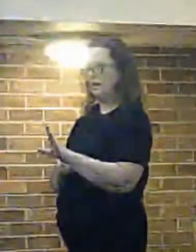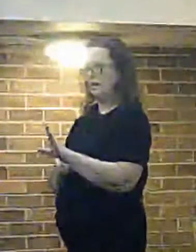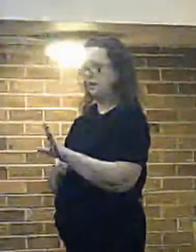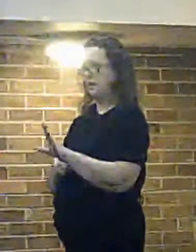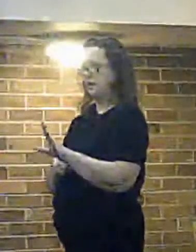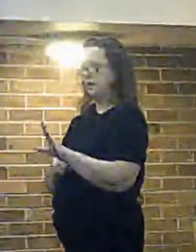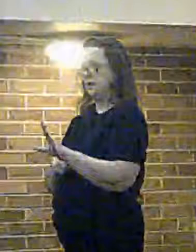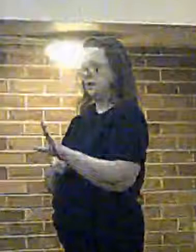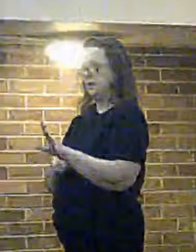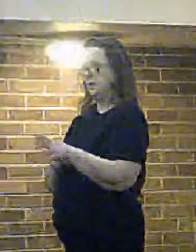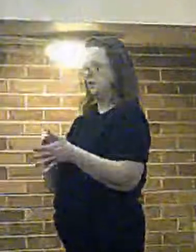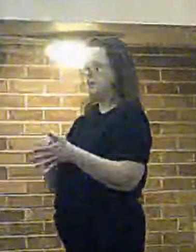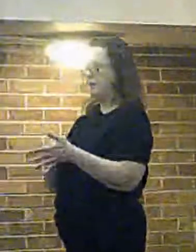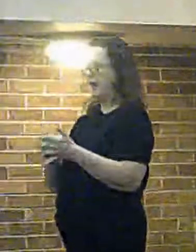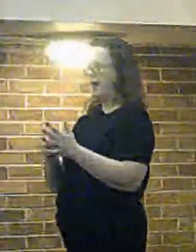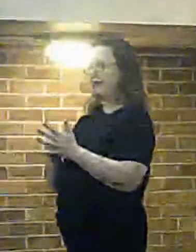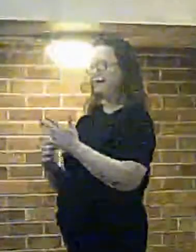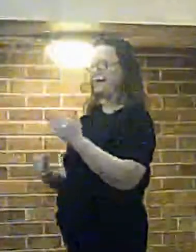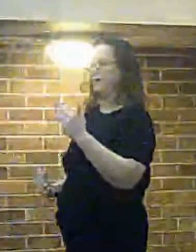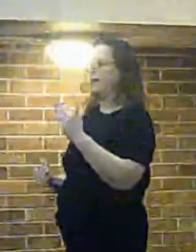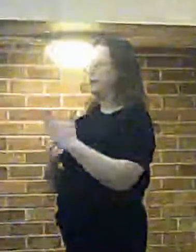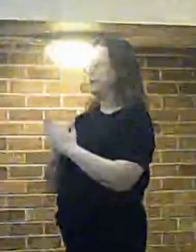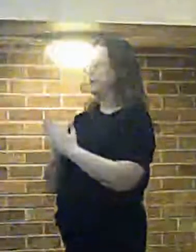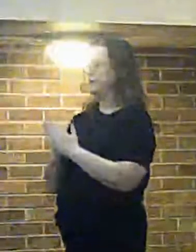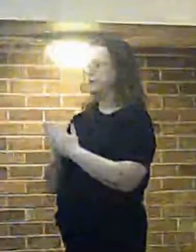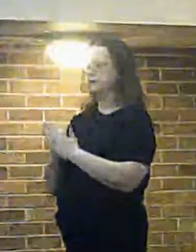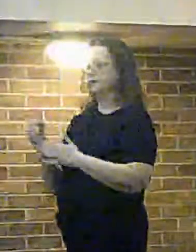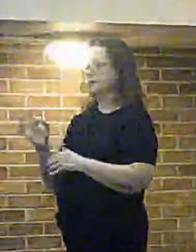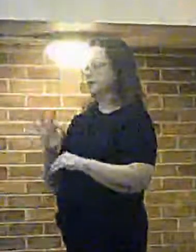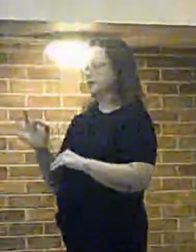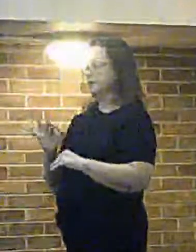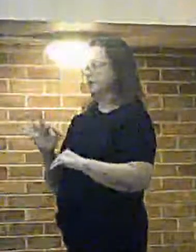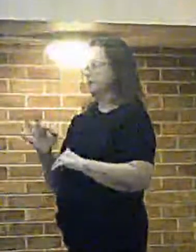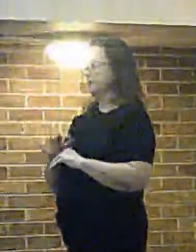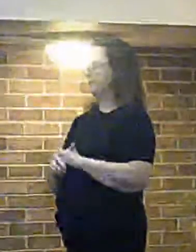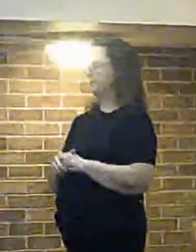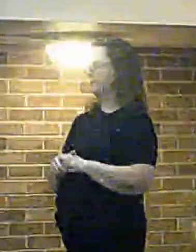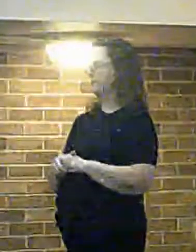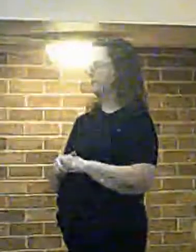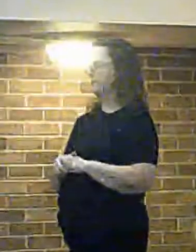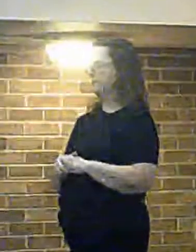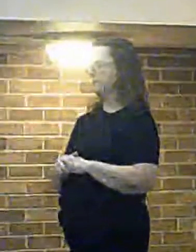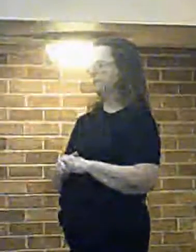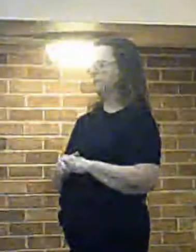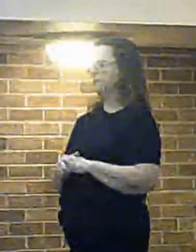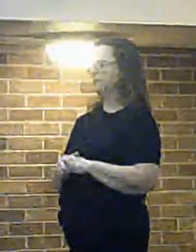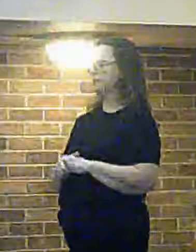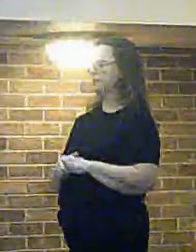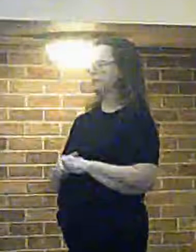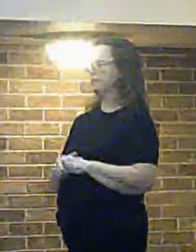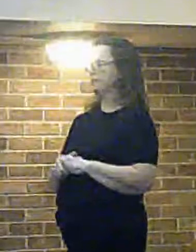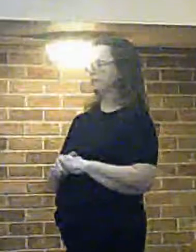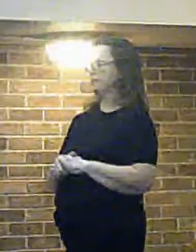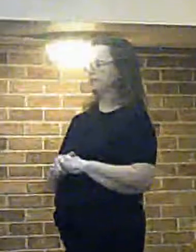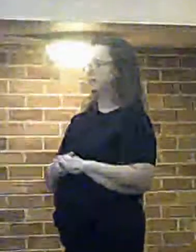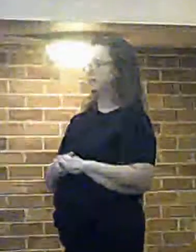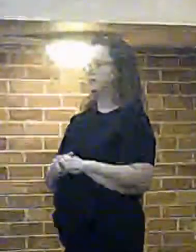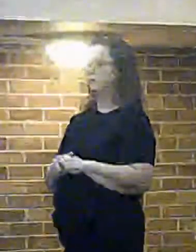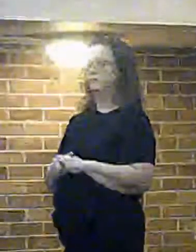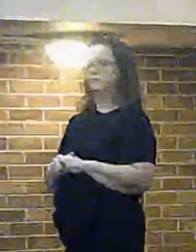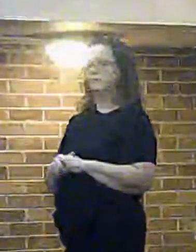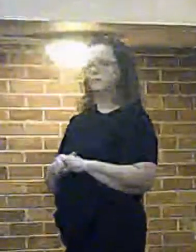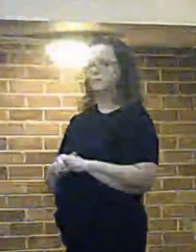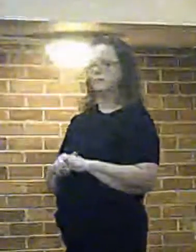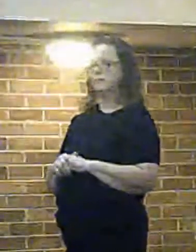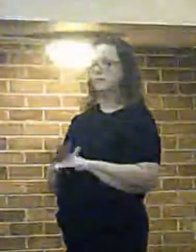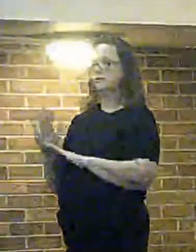planning limitations in relation to a fire station. Just to reassure everyone, just to we are saying